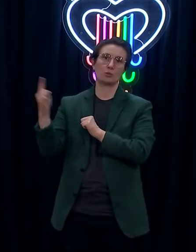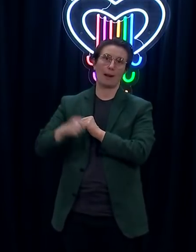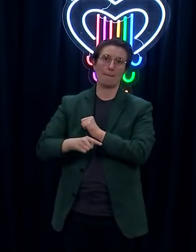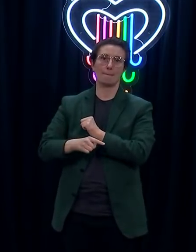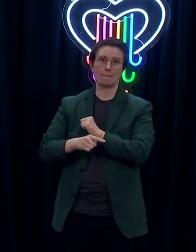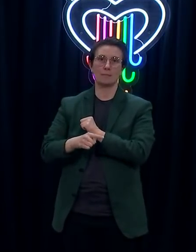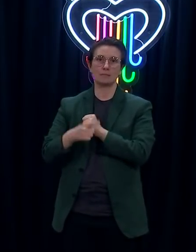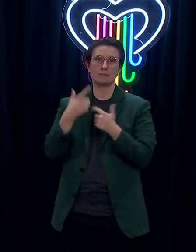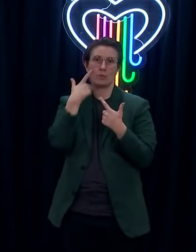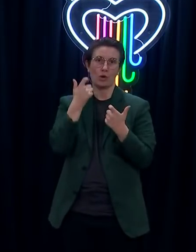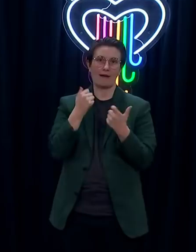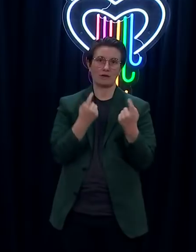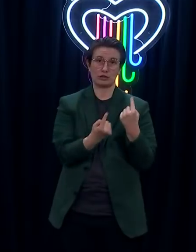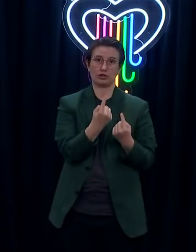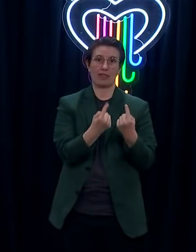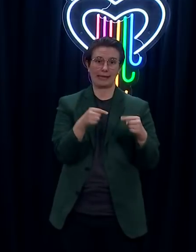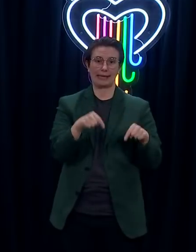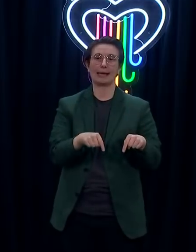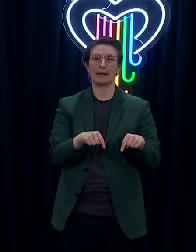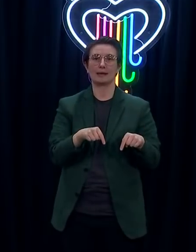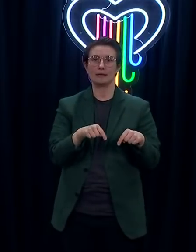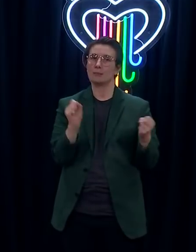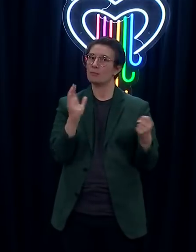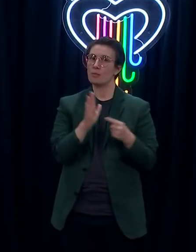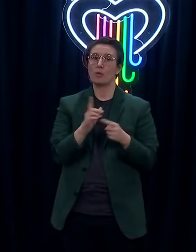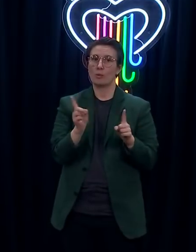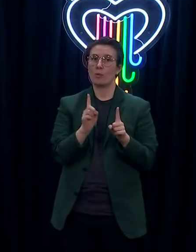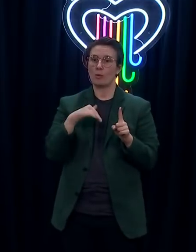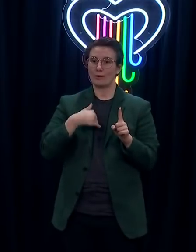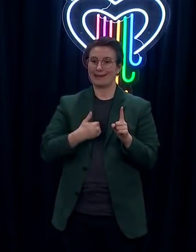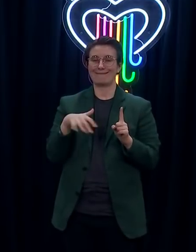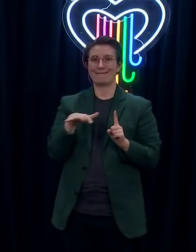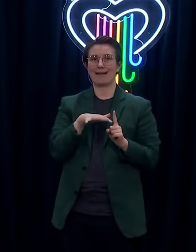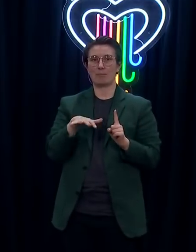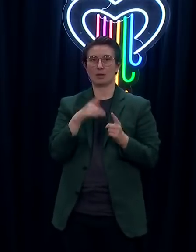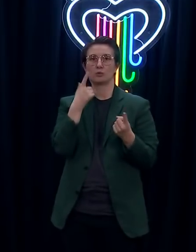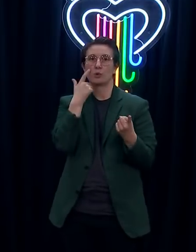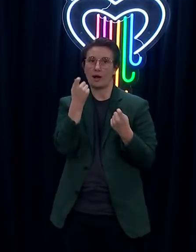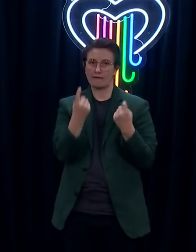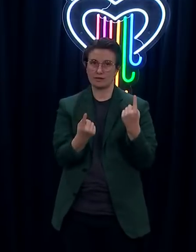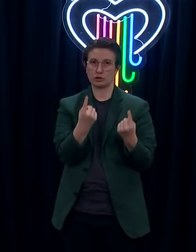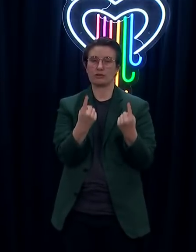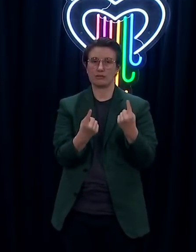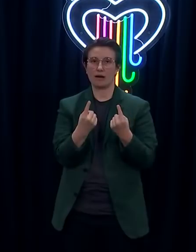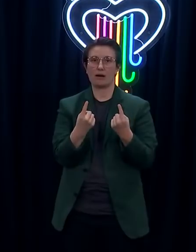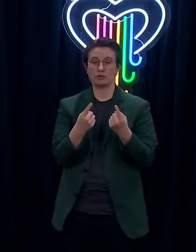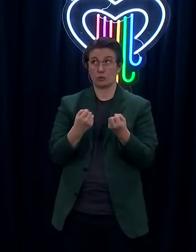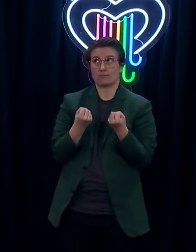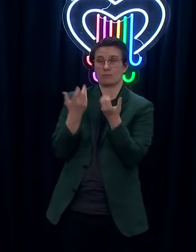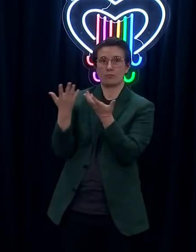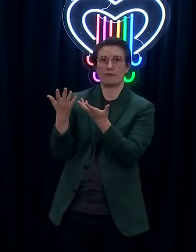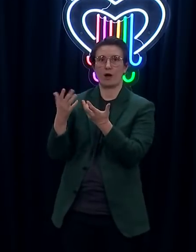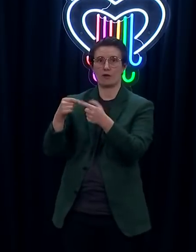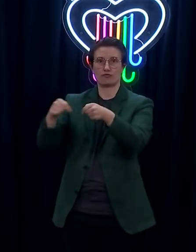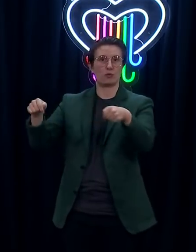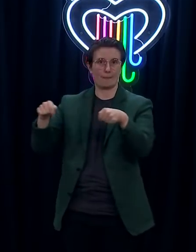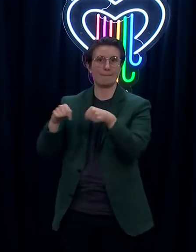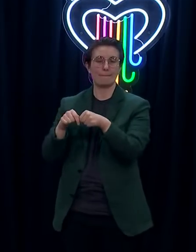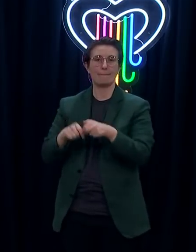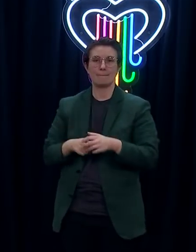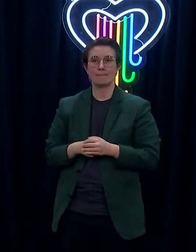agree getting family support in as quickly as possible is key and we are working very hard to provide it and I understand spaces have already been provided.